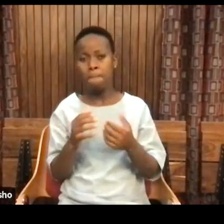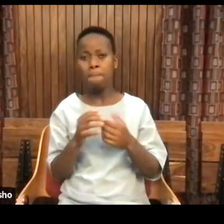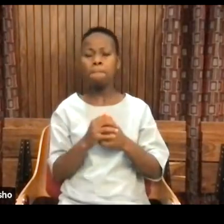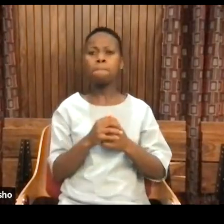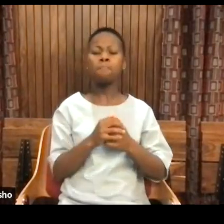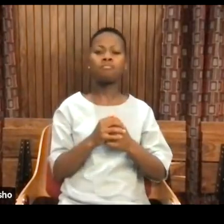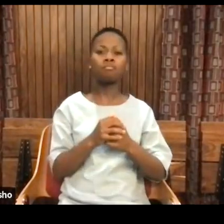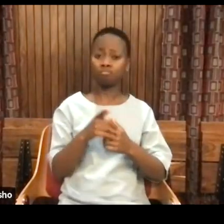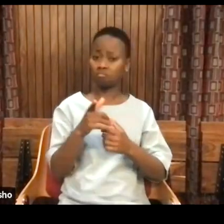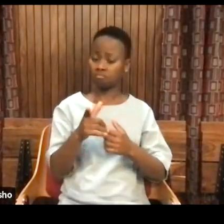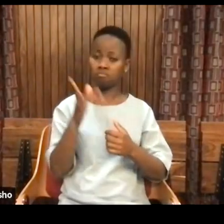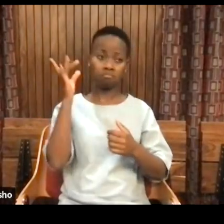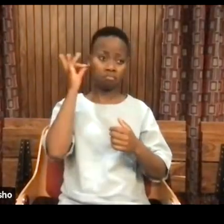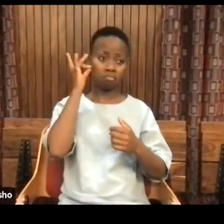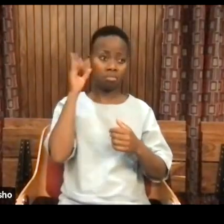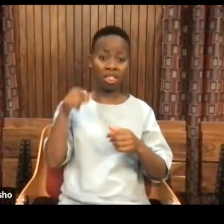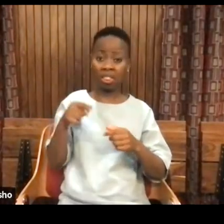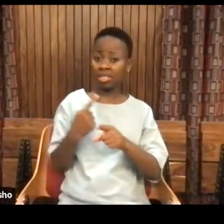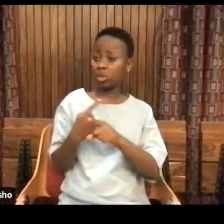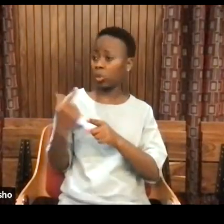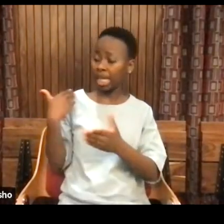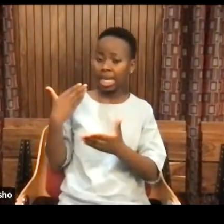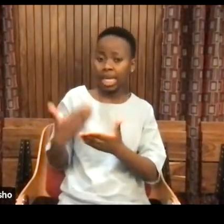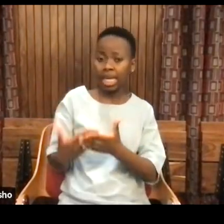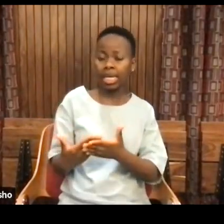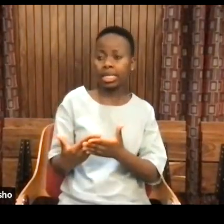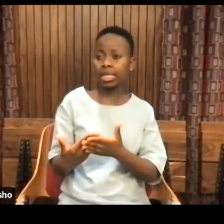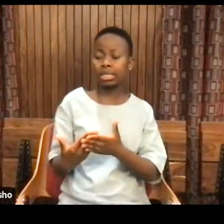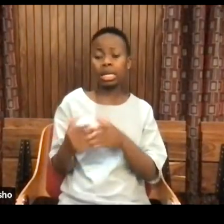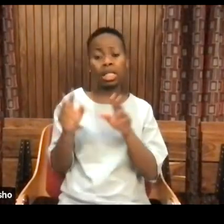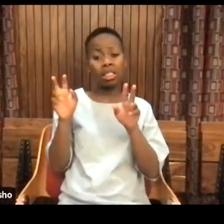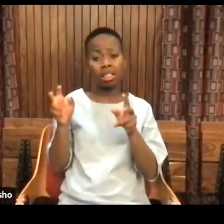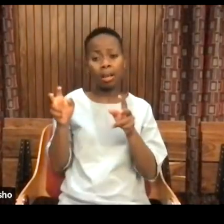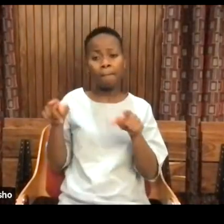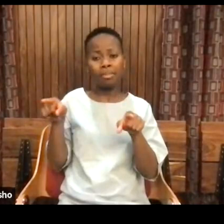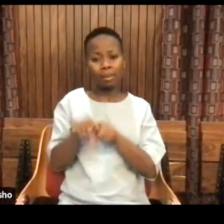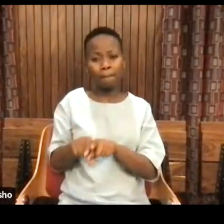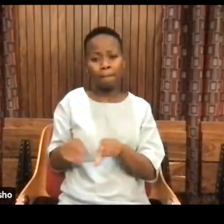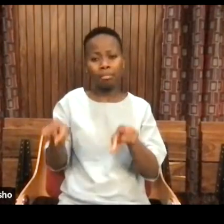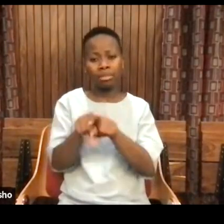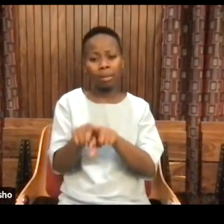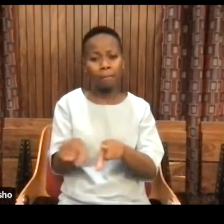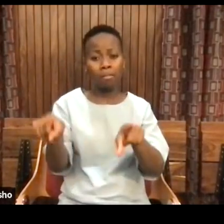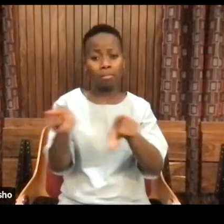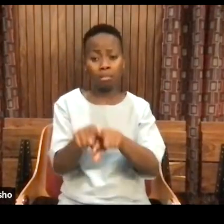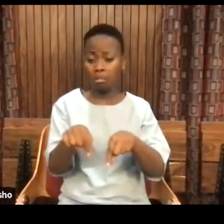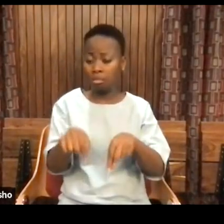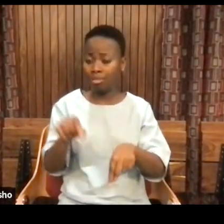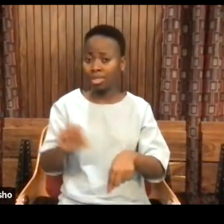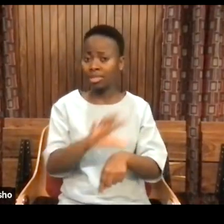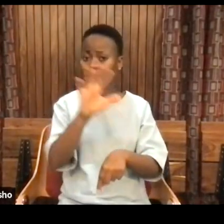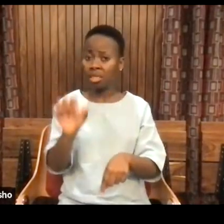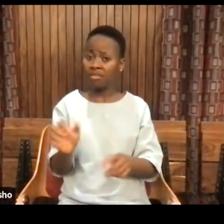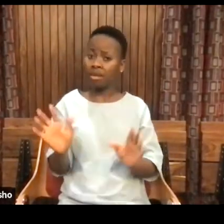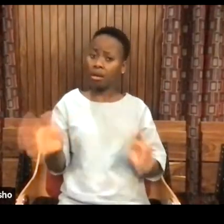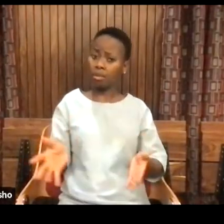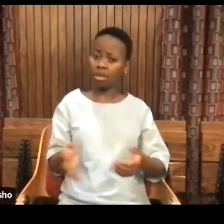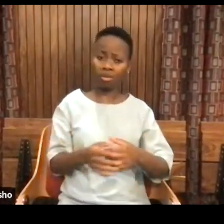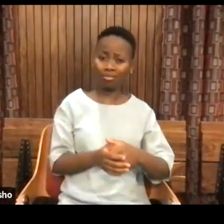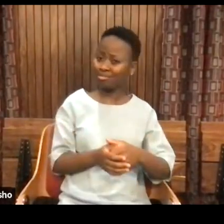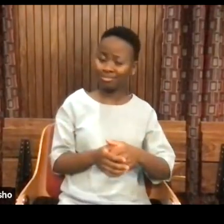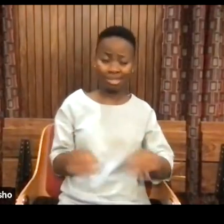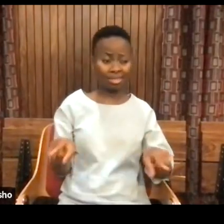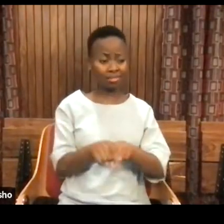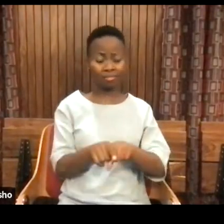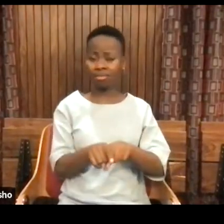Heard it in some of the talks this week. It's a recurring theme and not only in South Africa, it's a recurring theme all over